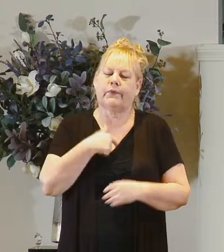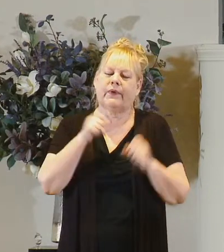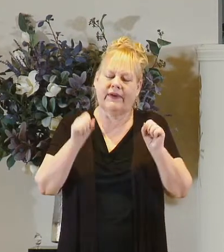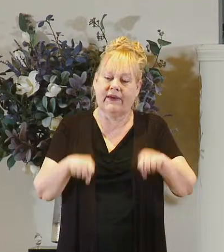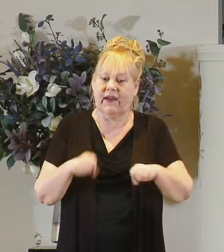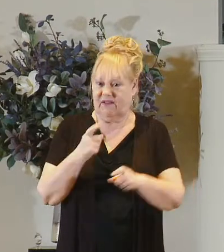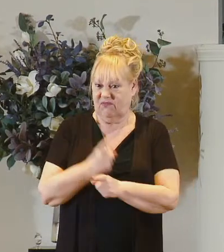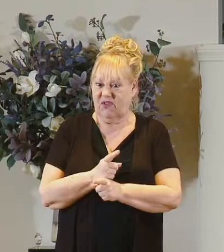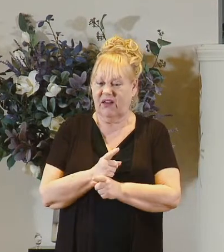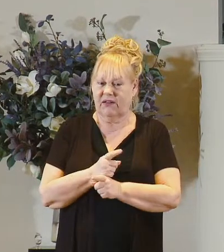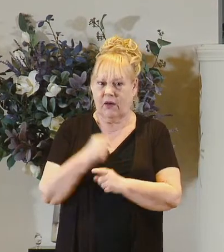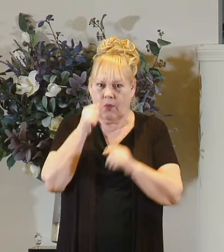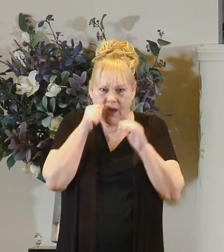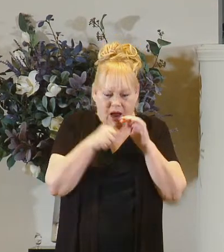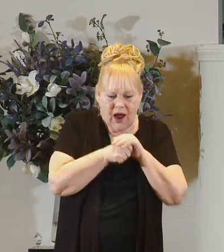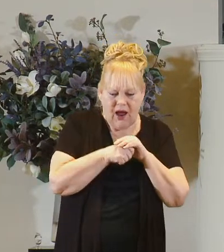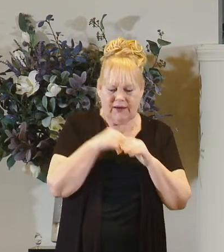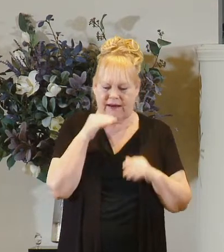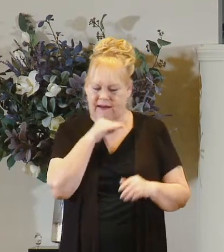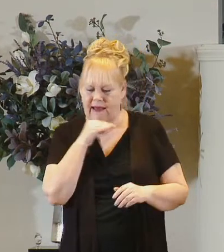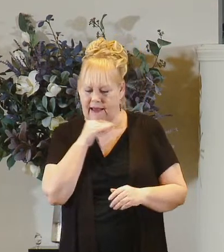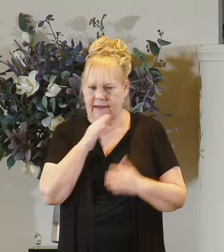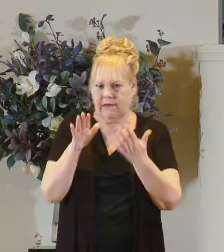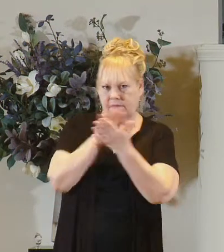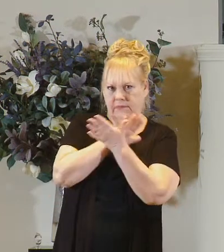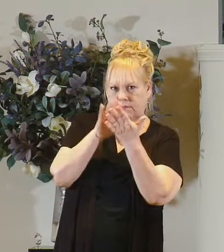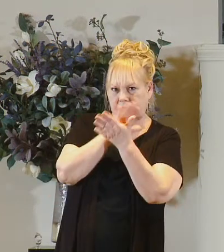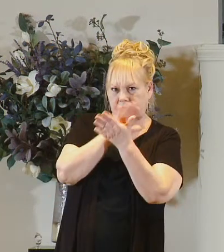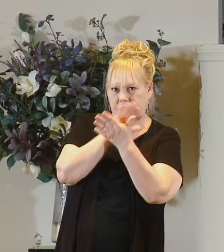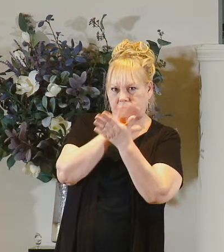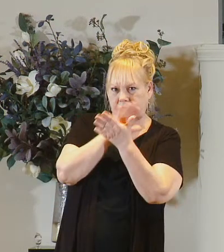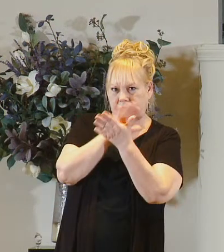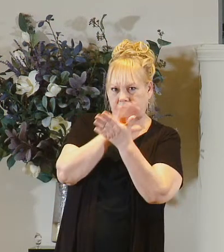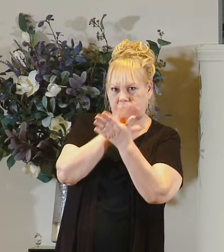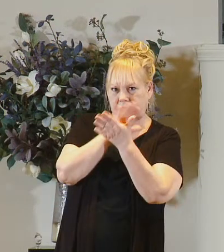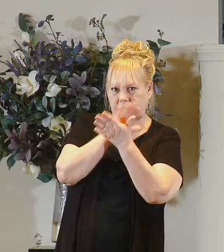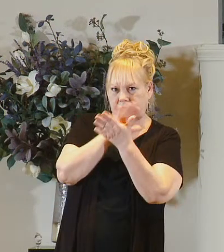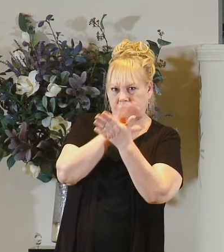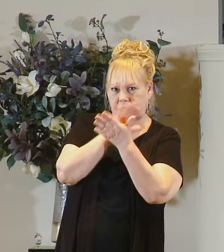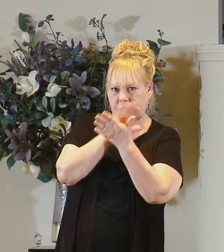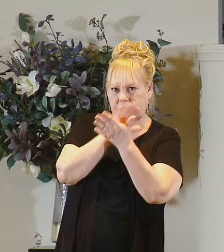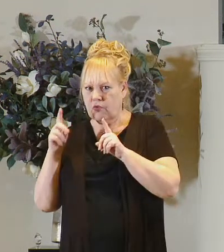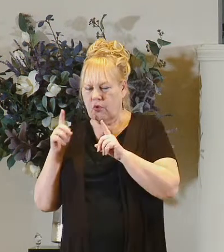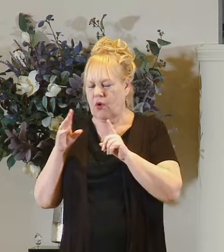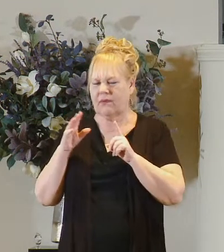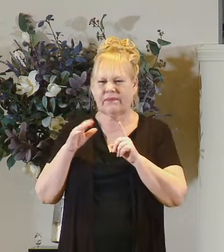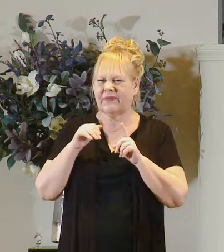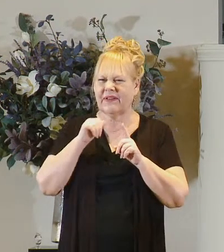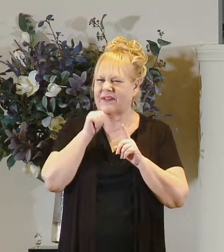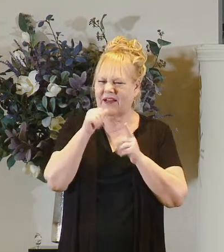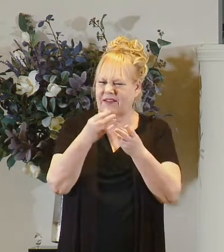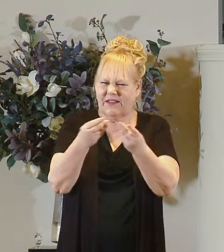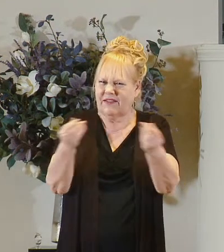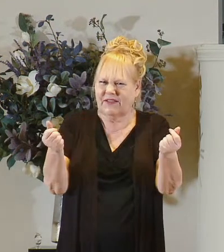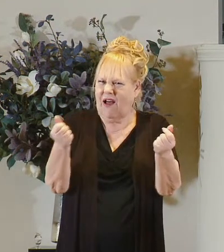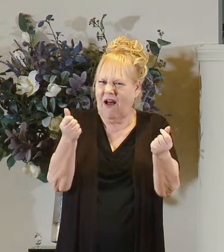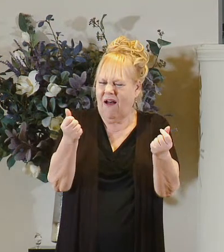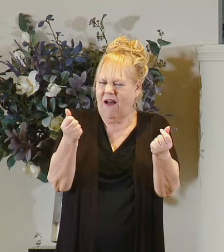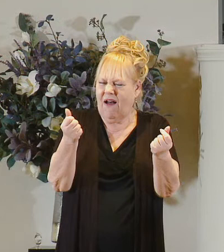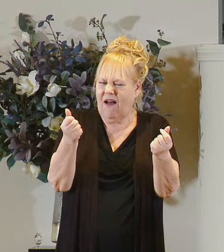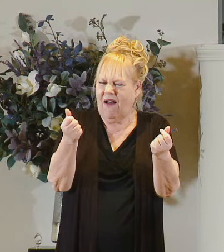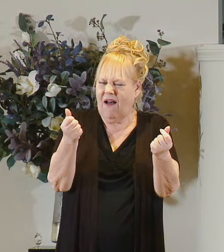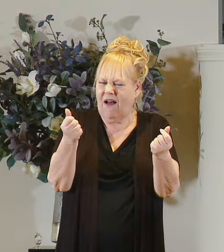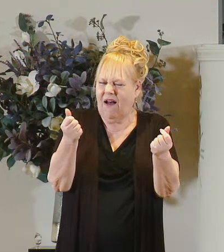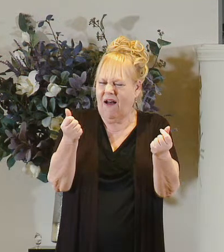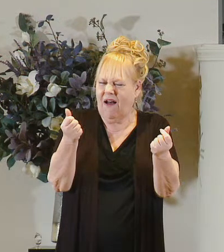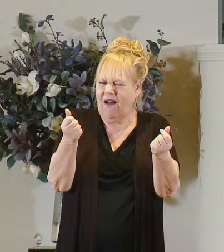we hide we lie we cover up we sweep under the rug we withdraw and that doesn't really solve anything but